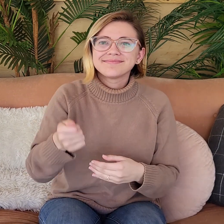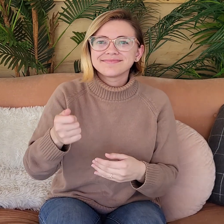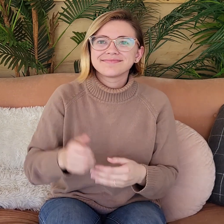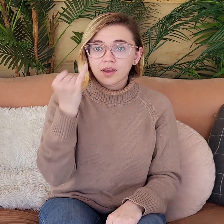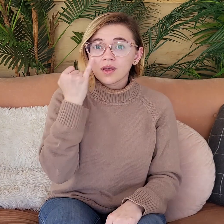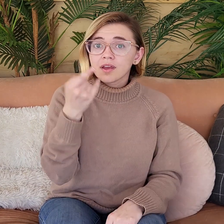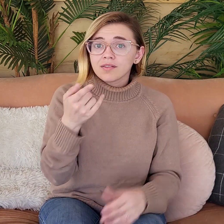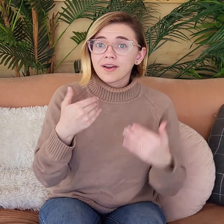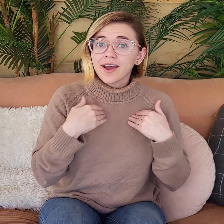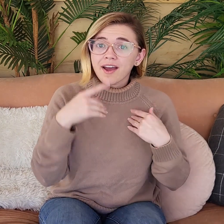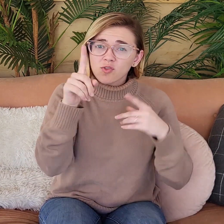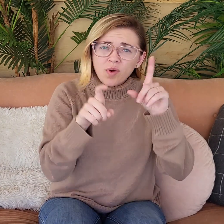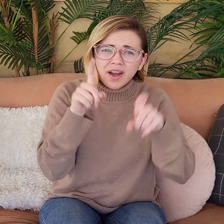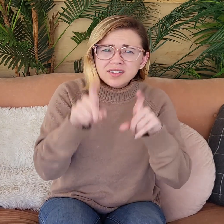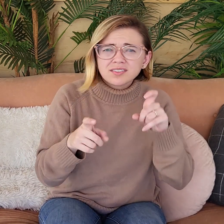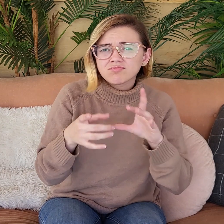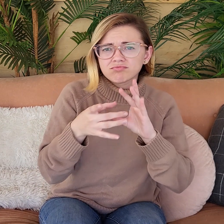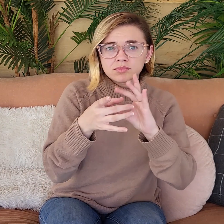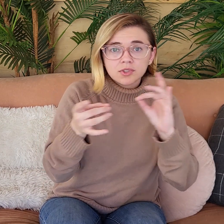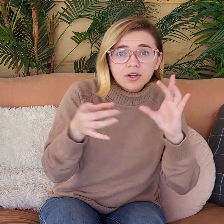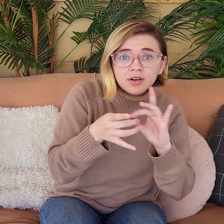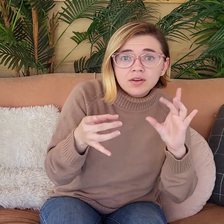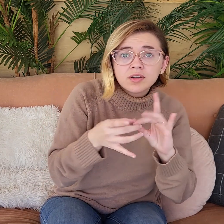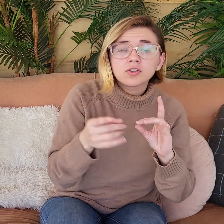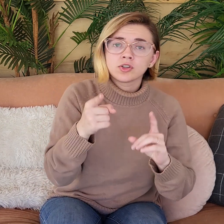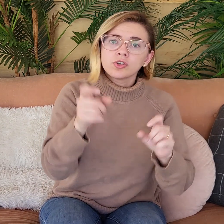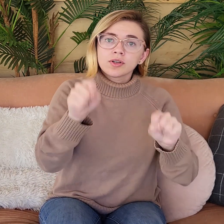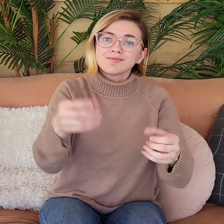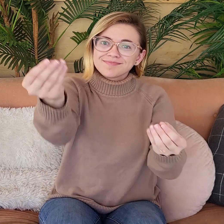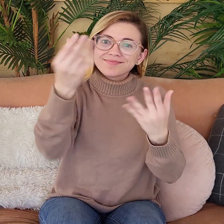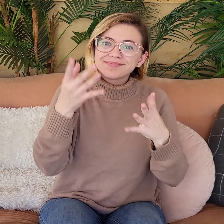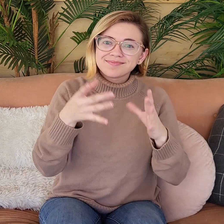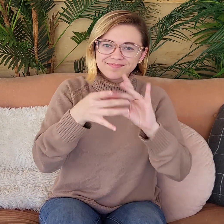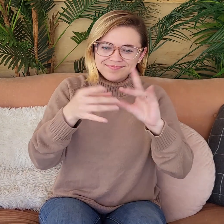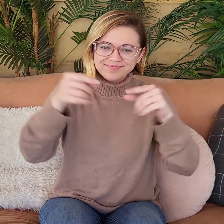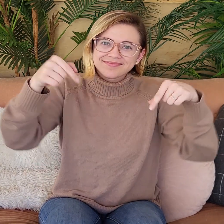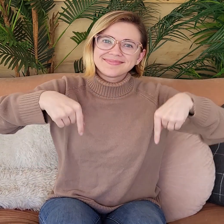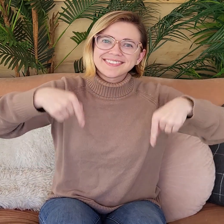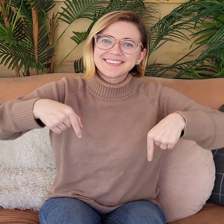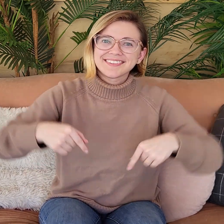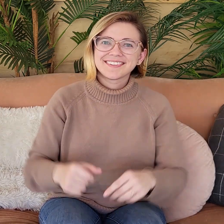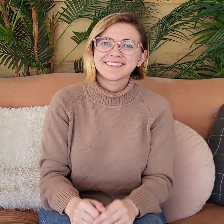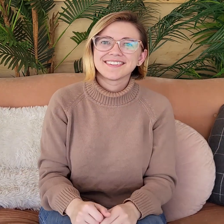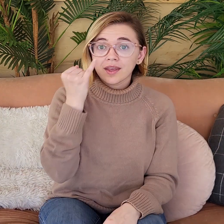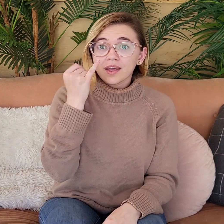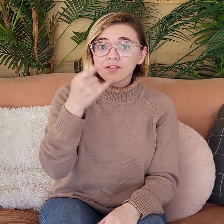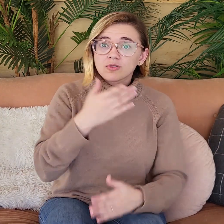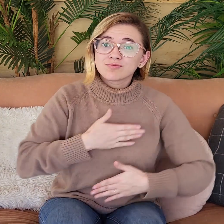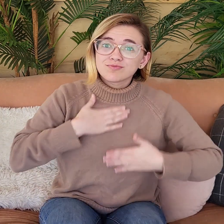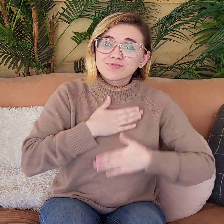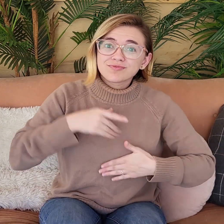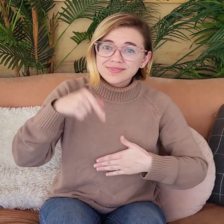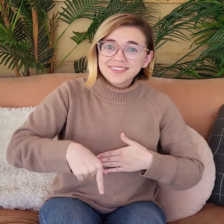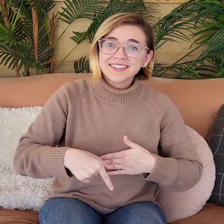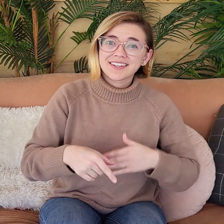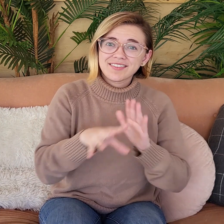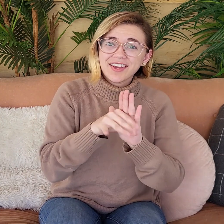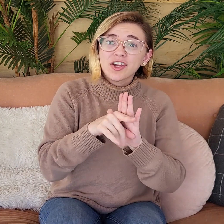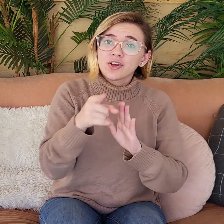was made, you can go ahead and subscribe. And if you have questions or comments, you can let me know down in the comments below.